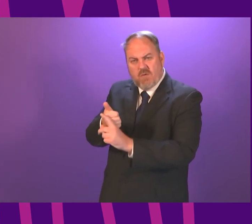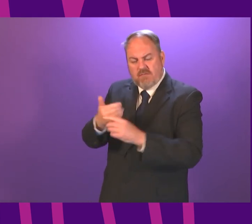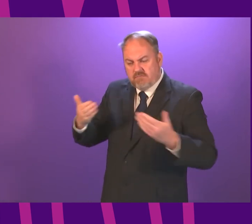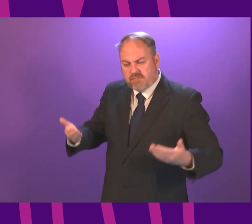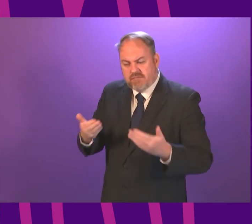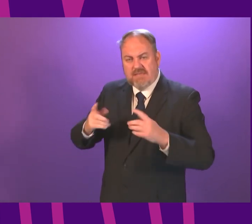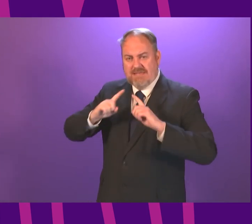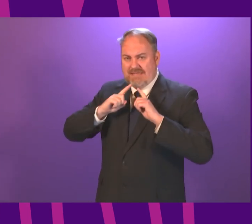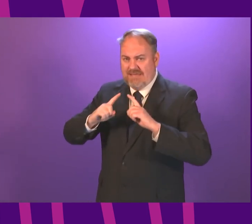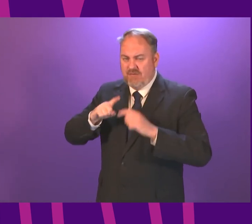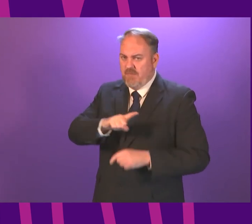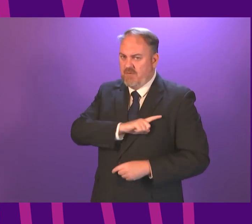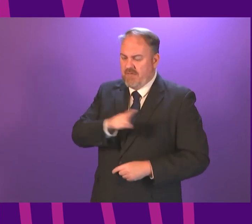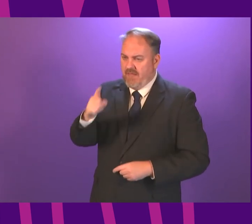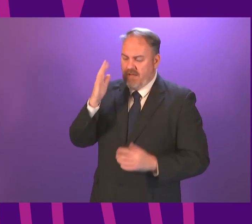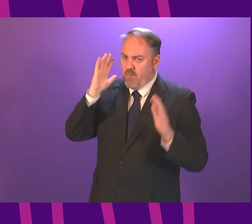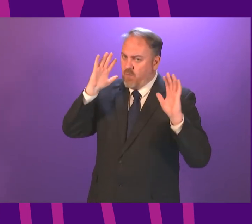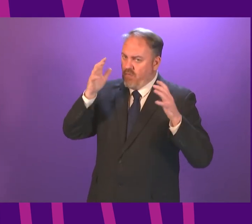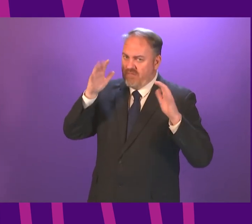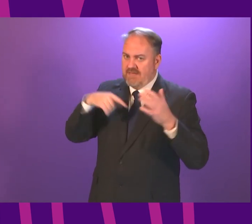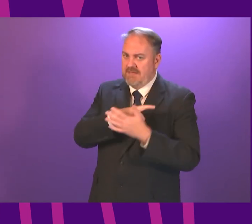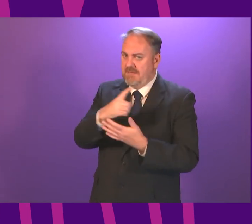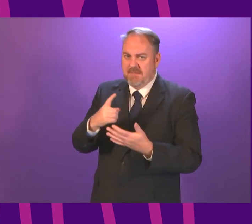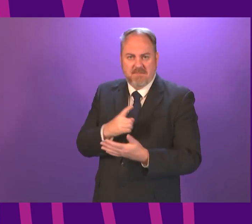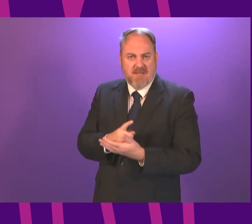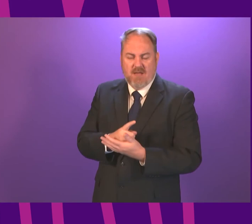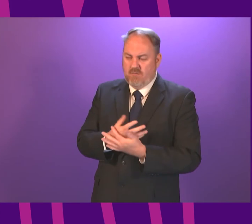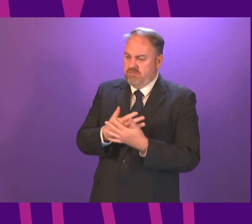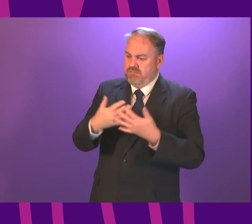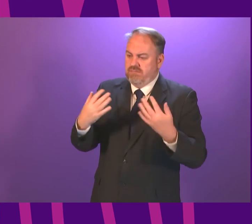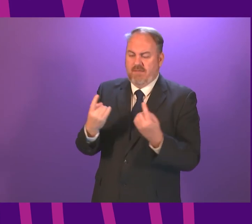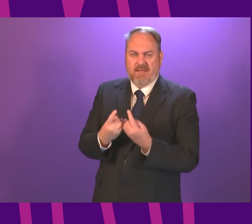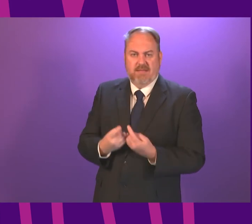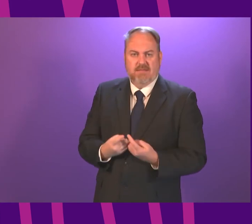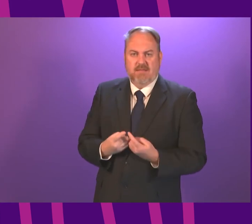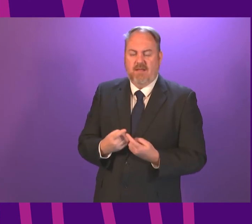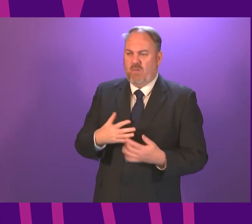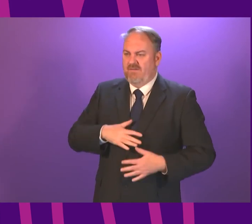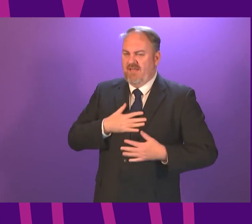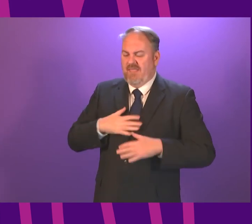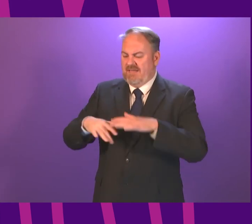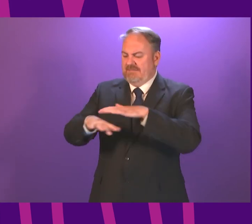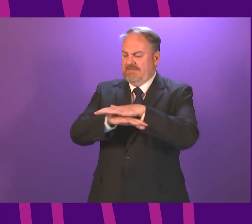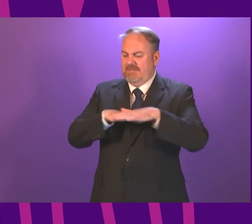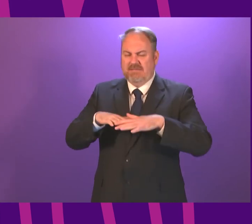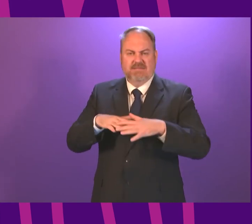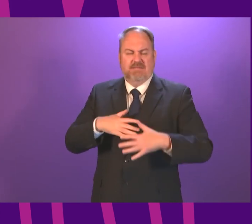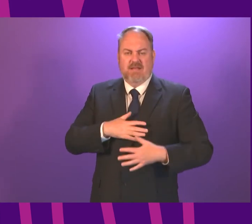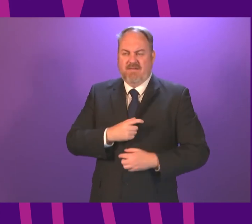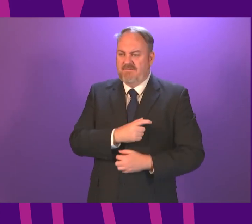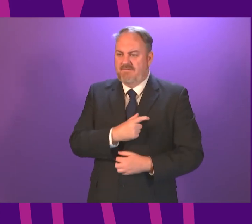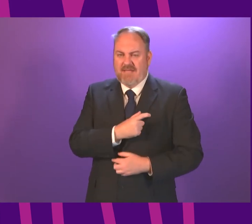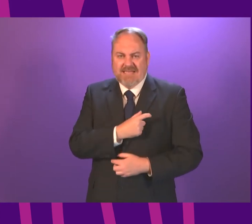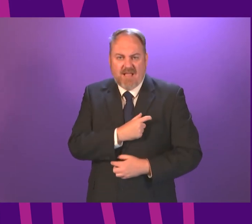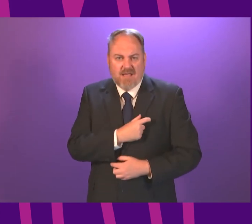they face, in light of the reported concerns from teaching unions that there is a culture of fear and anxiety